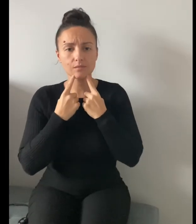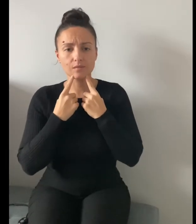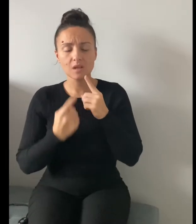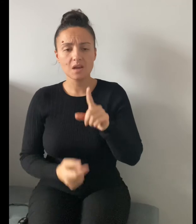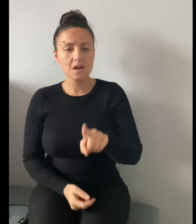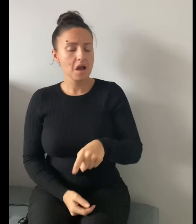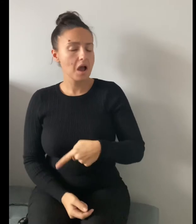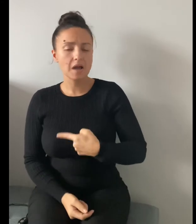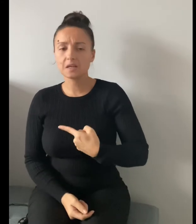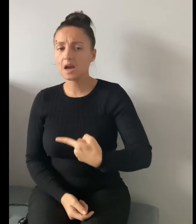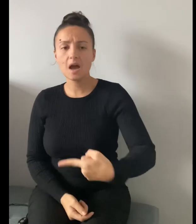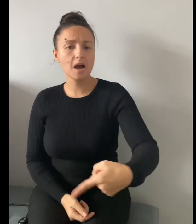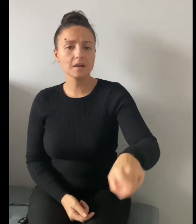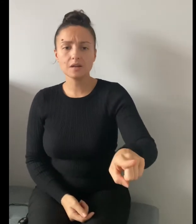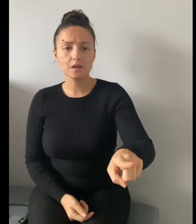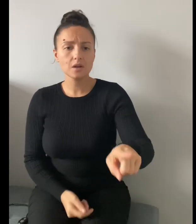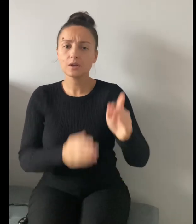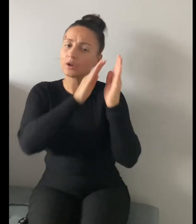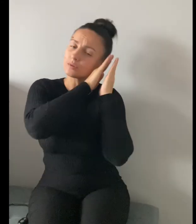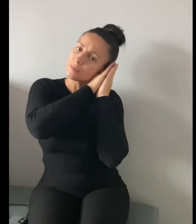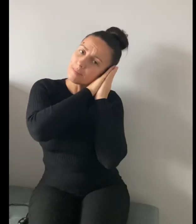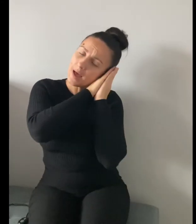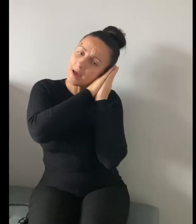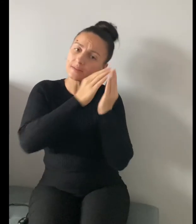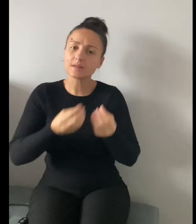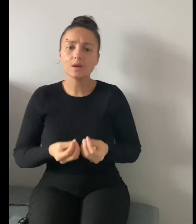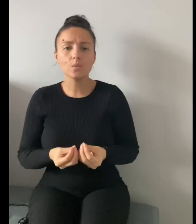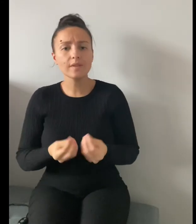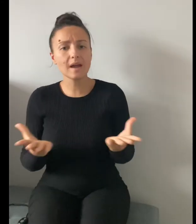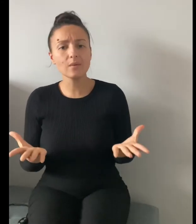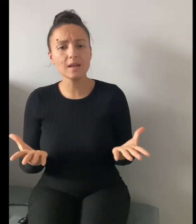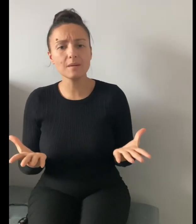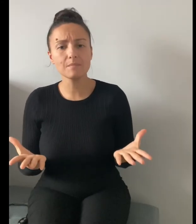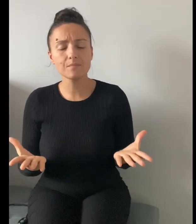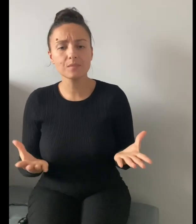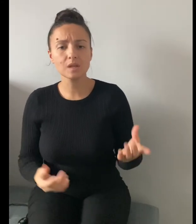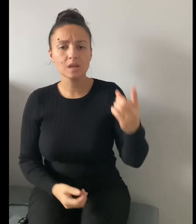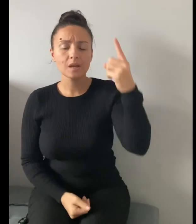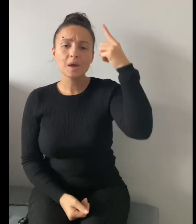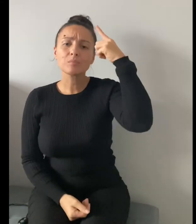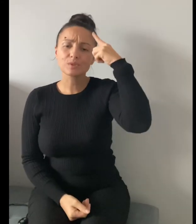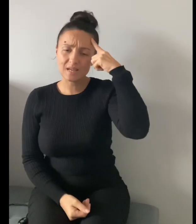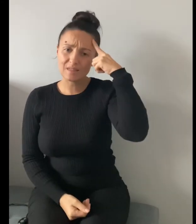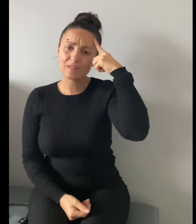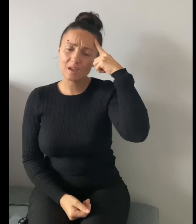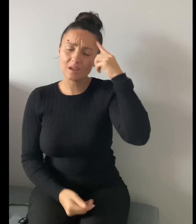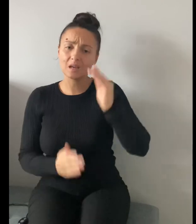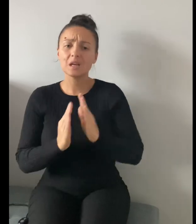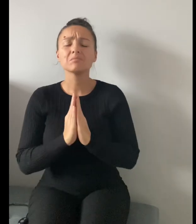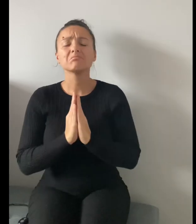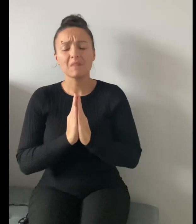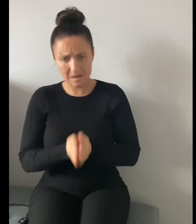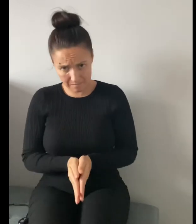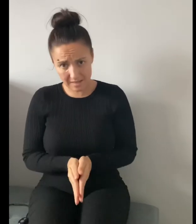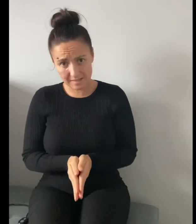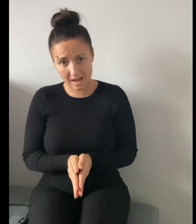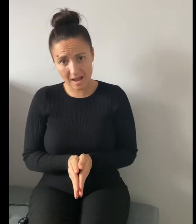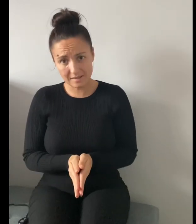I can't go to bed without him. But I think I'd better had.